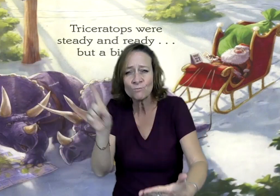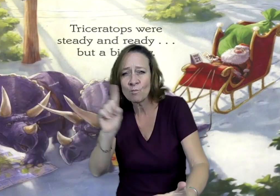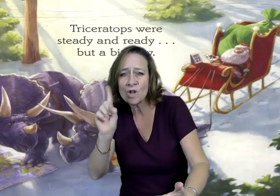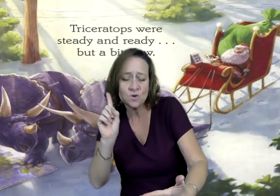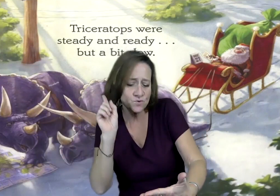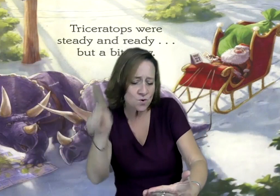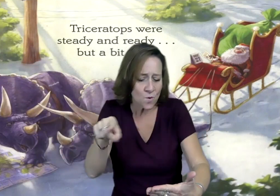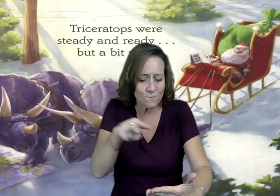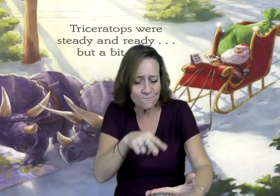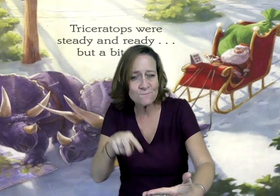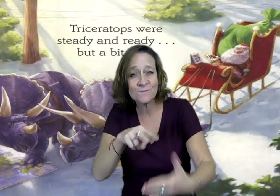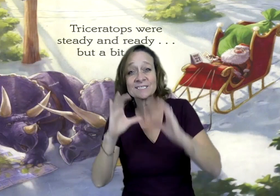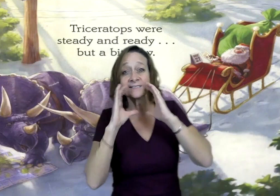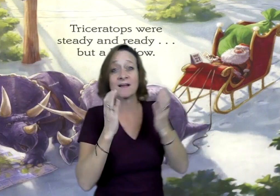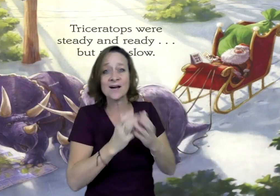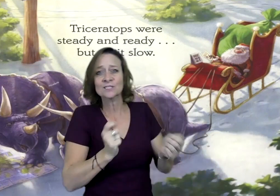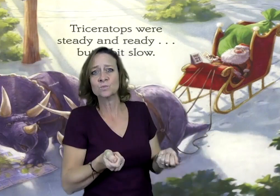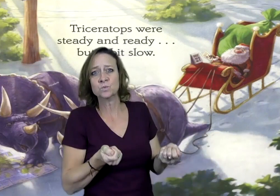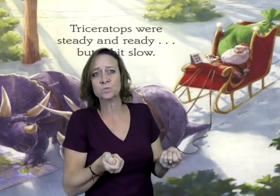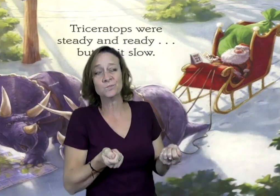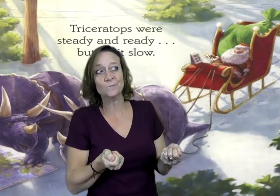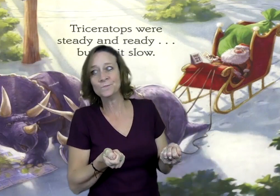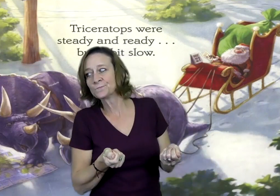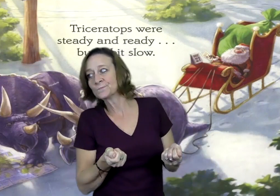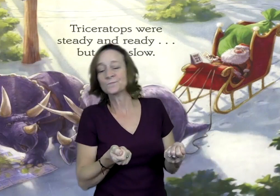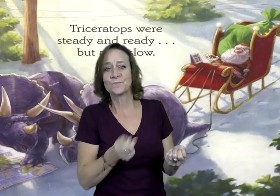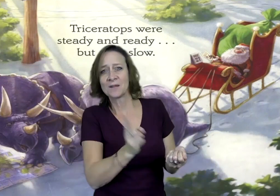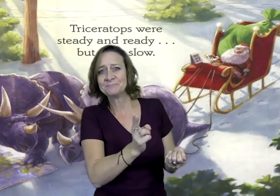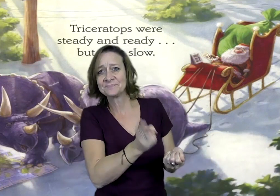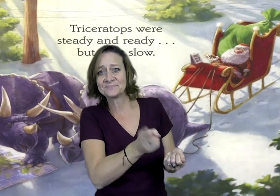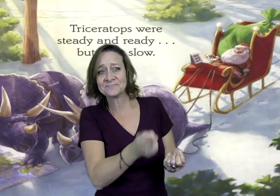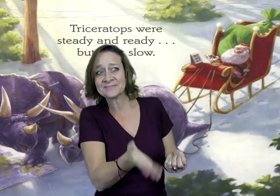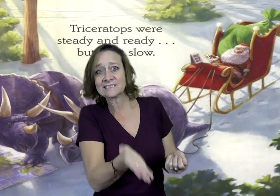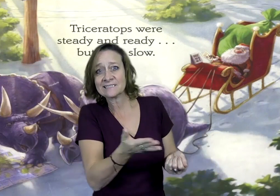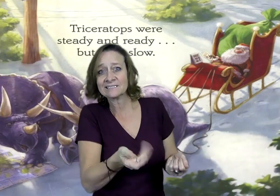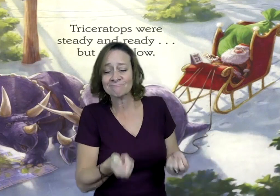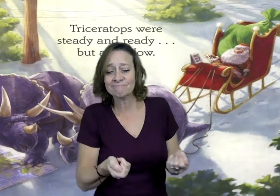where they'll go. Santa sitting in his sleigh, waiting and waiting.